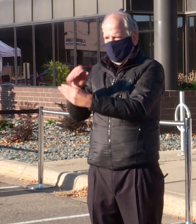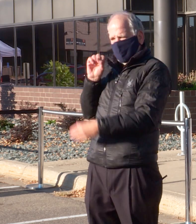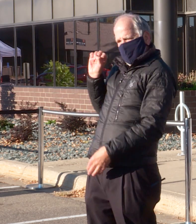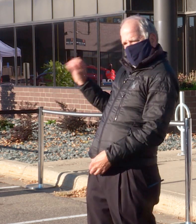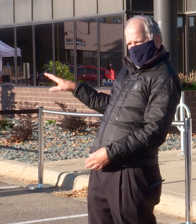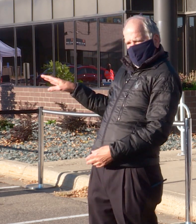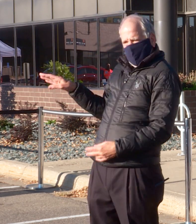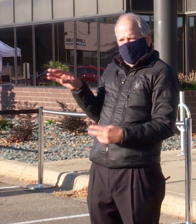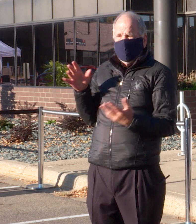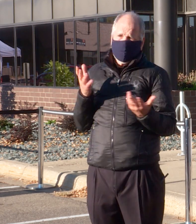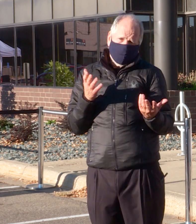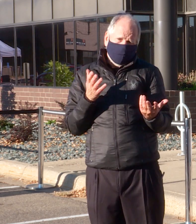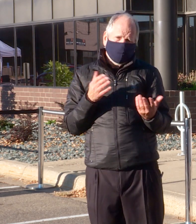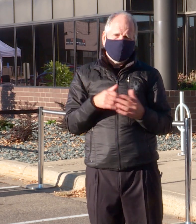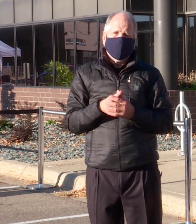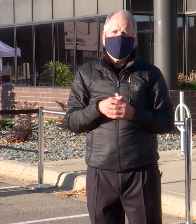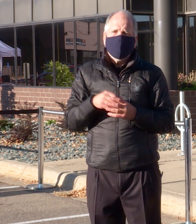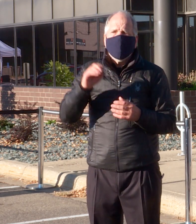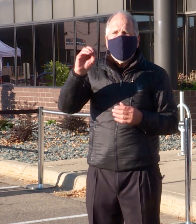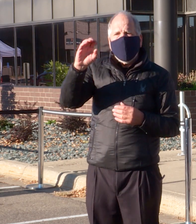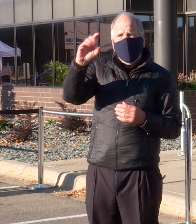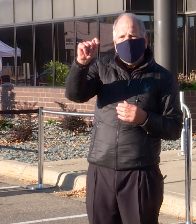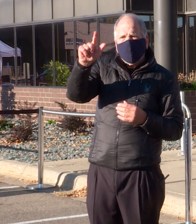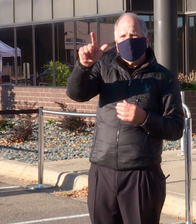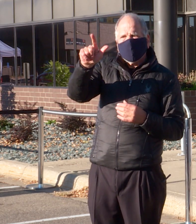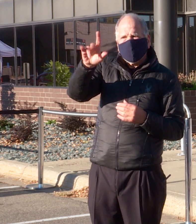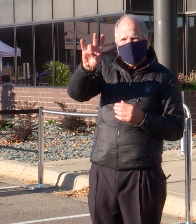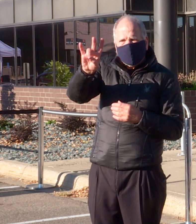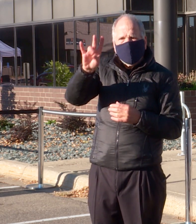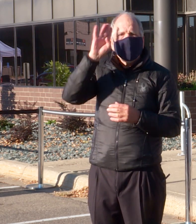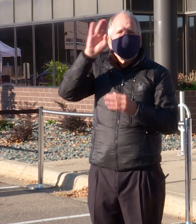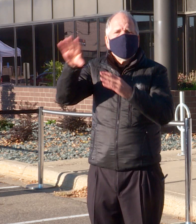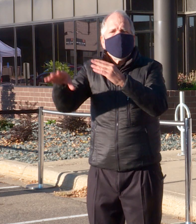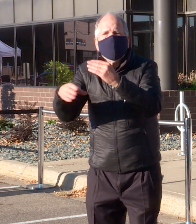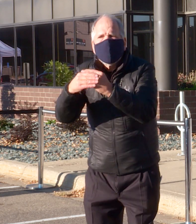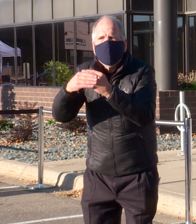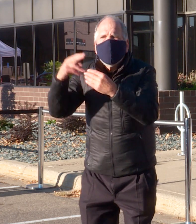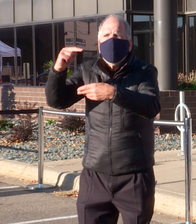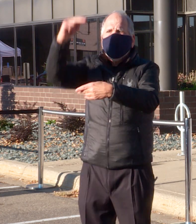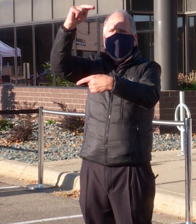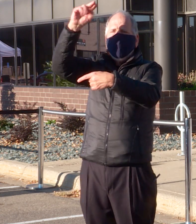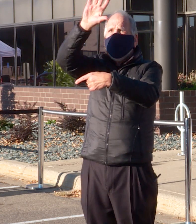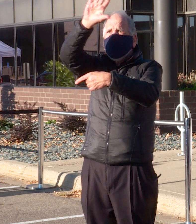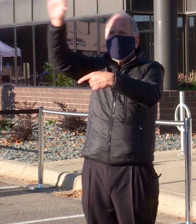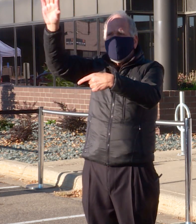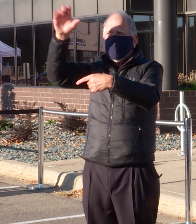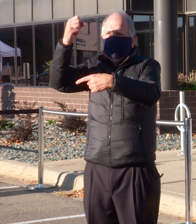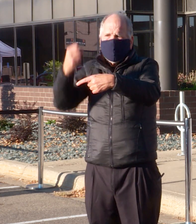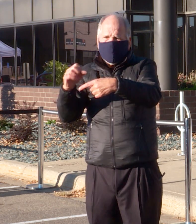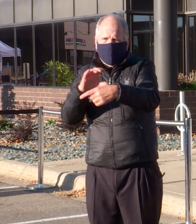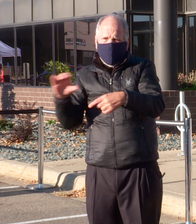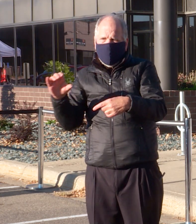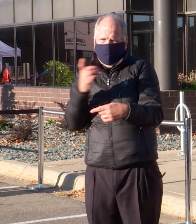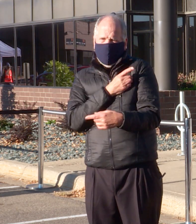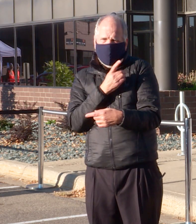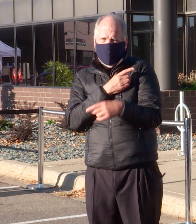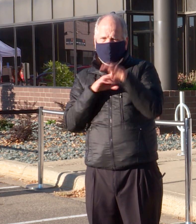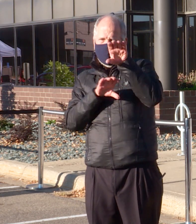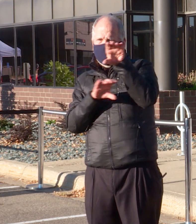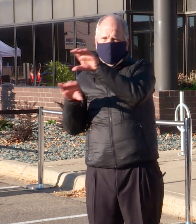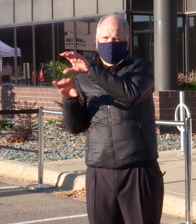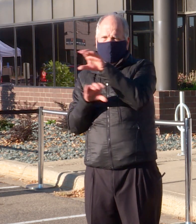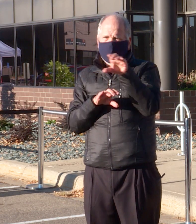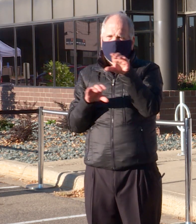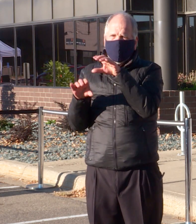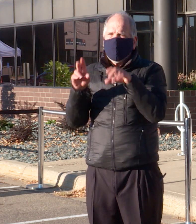in the south. North is our regular urban league location that we've been at for many years. And for